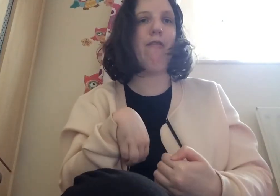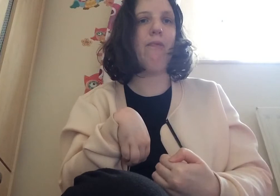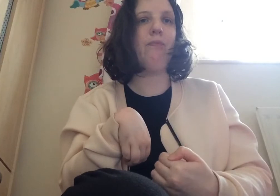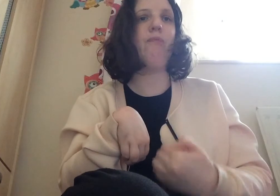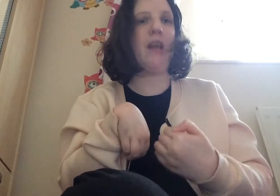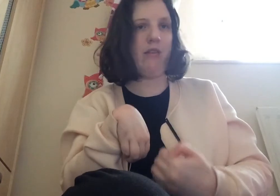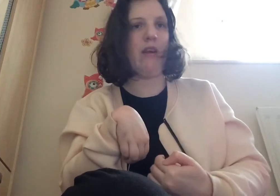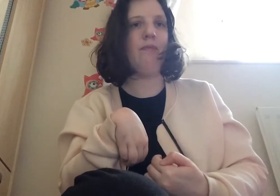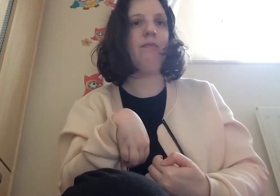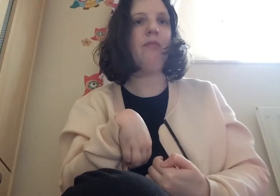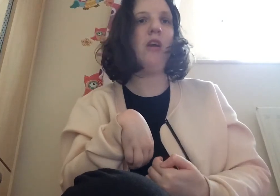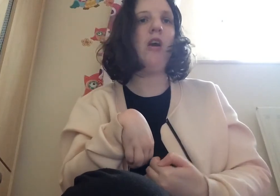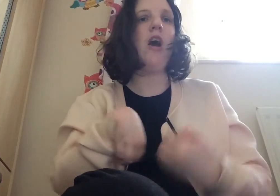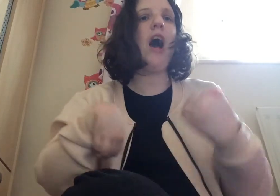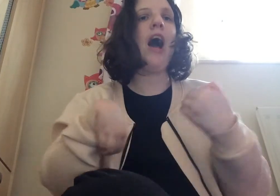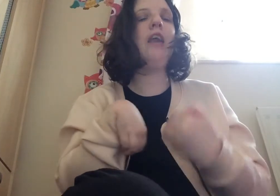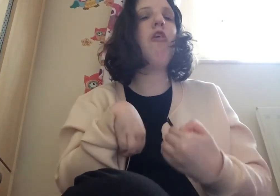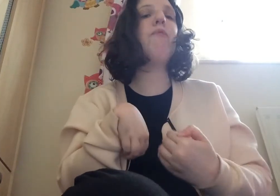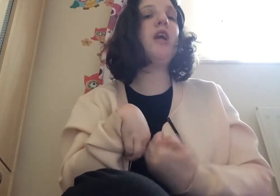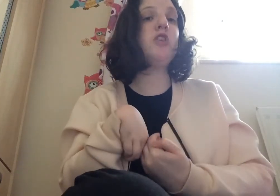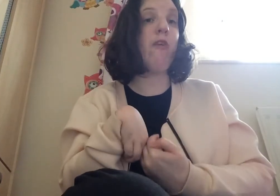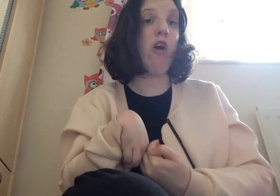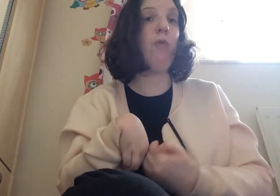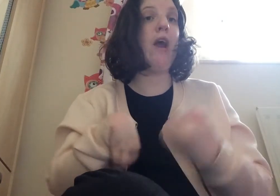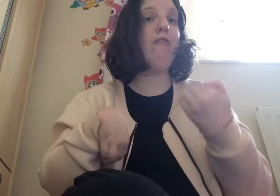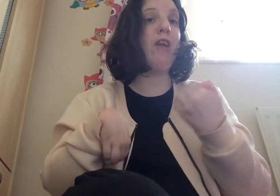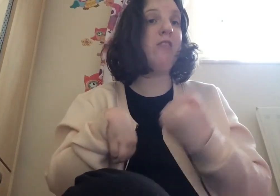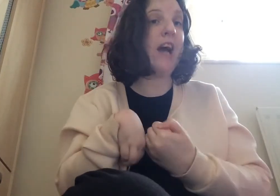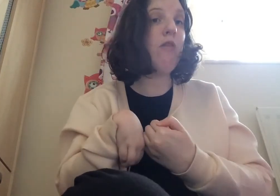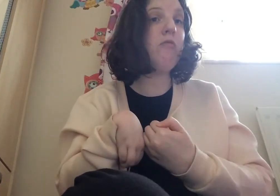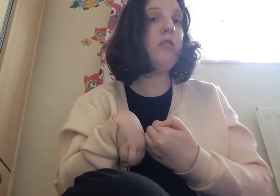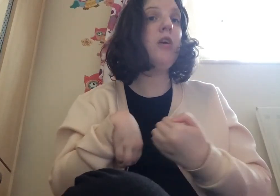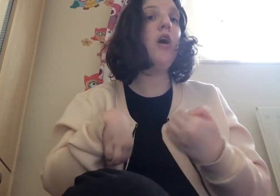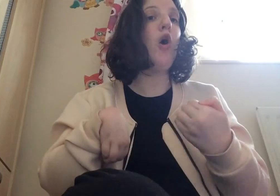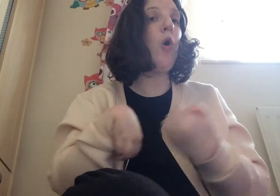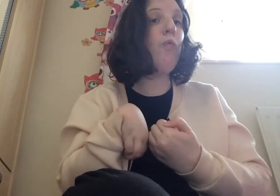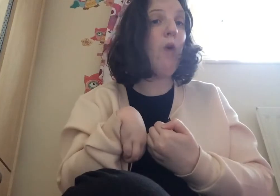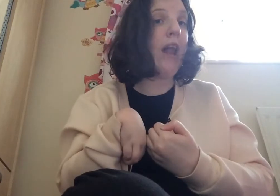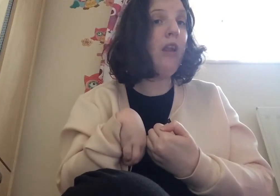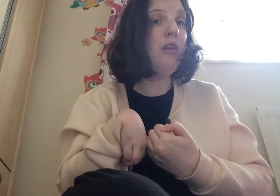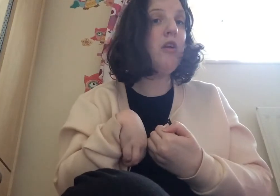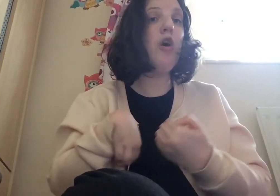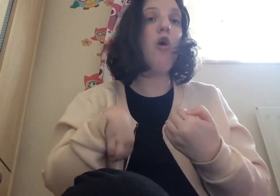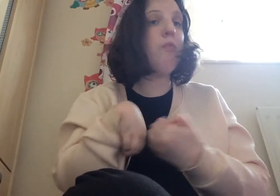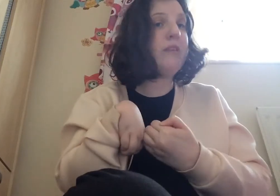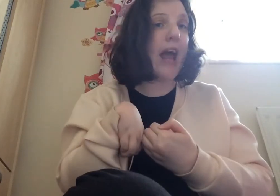better i look at pictures of her when i feel down unwell upset